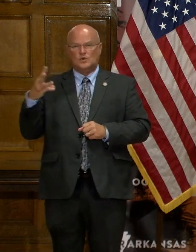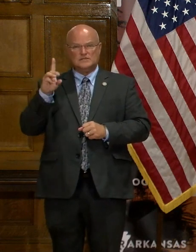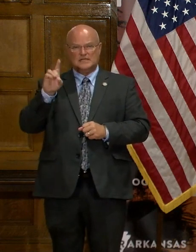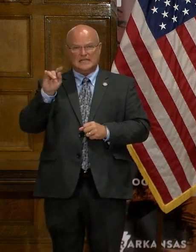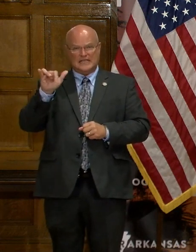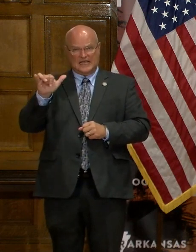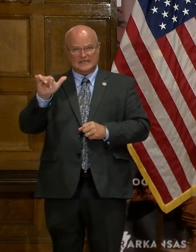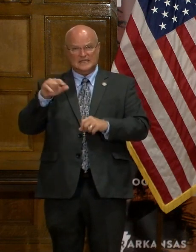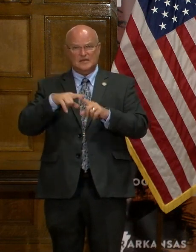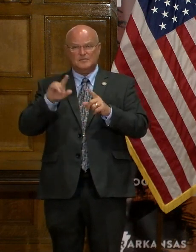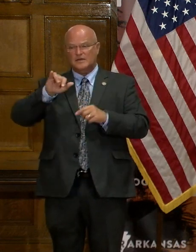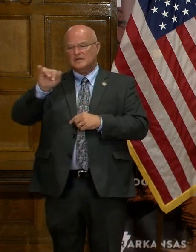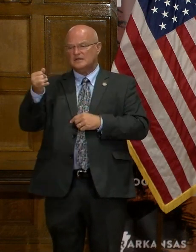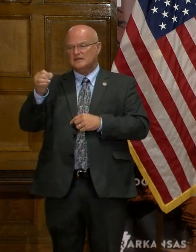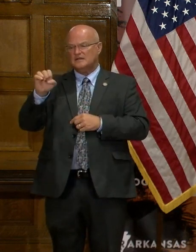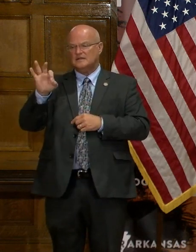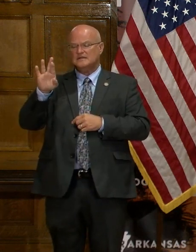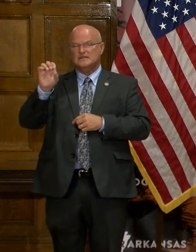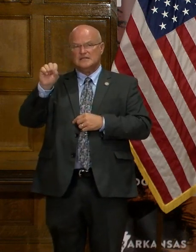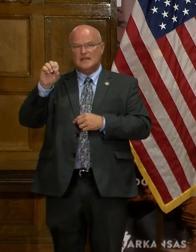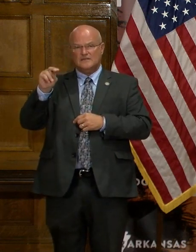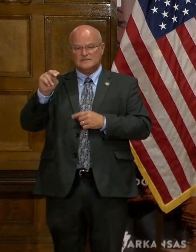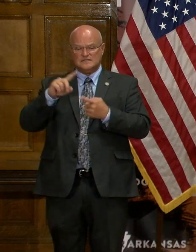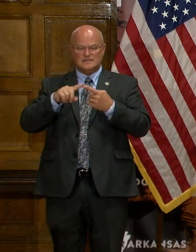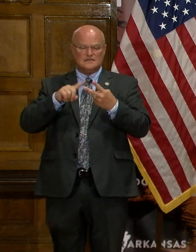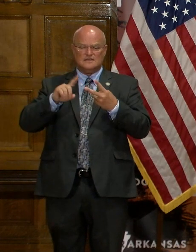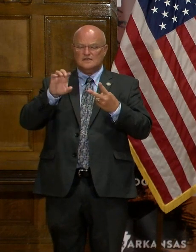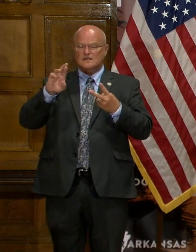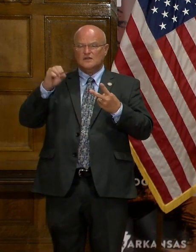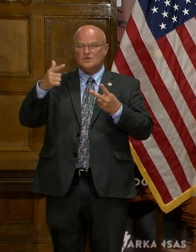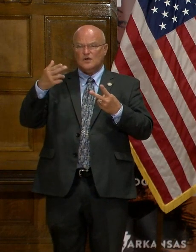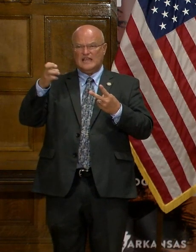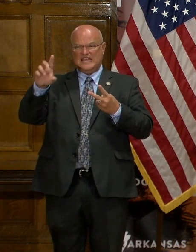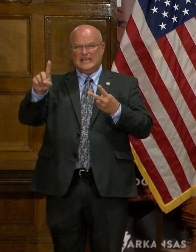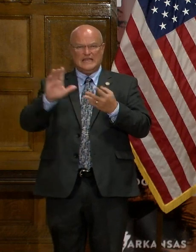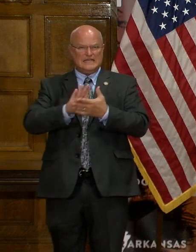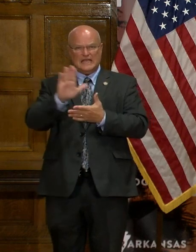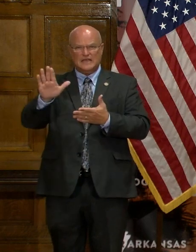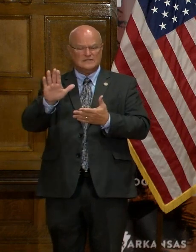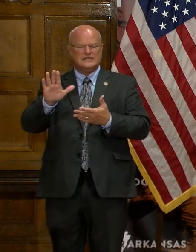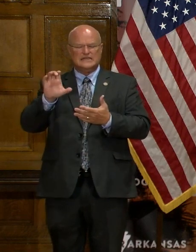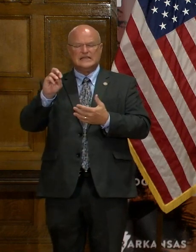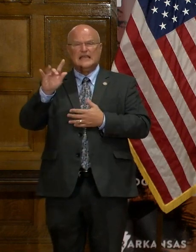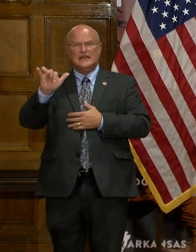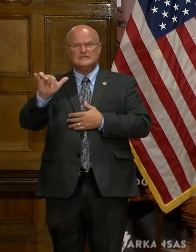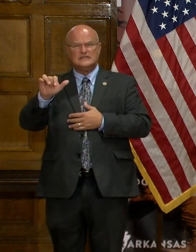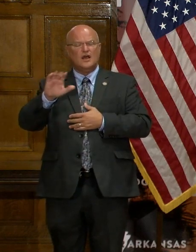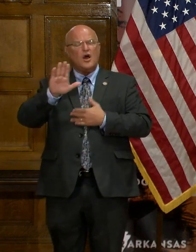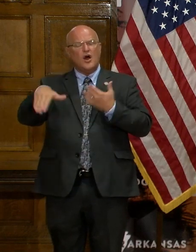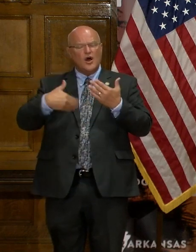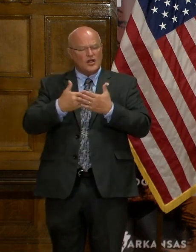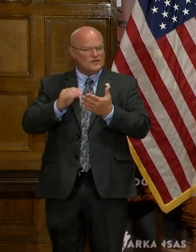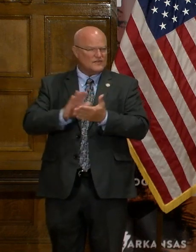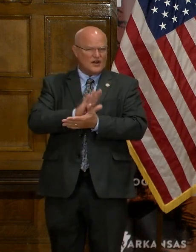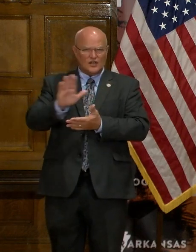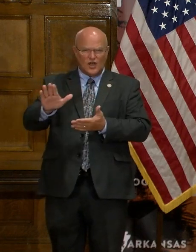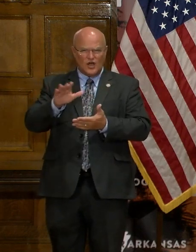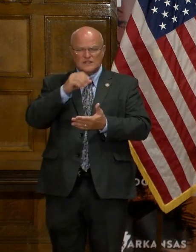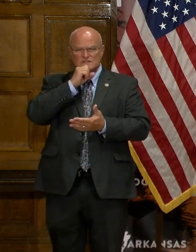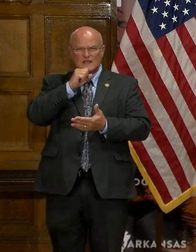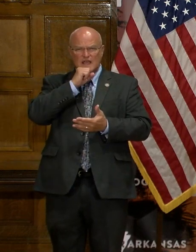County, there's Jefferson County, there's Craighead County, we need all of our, our college age kids to take this